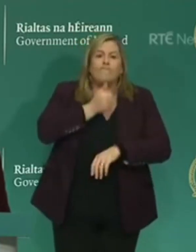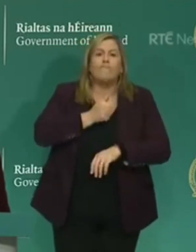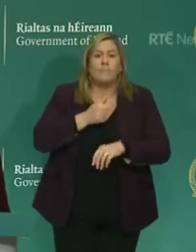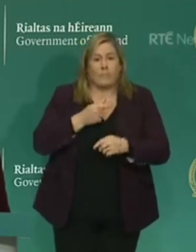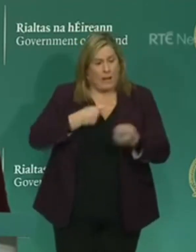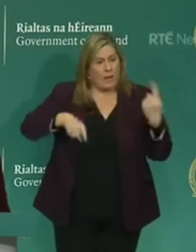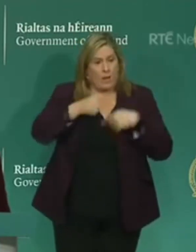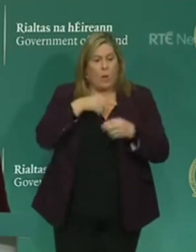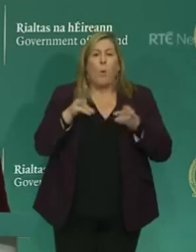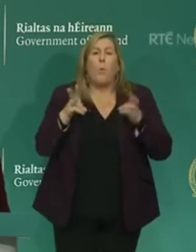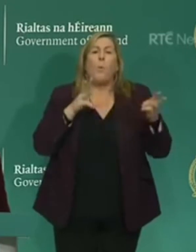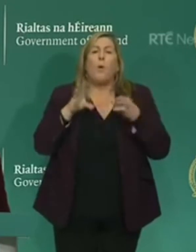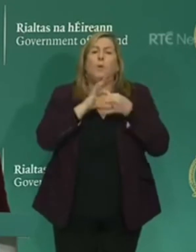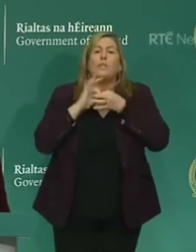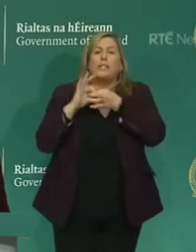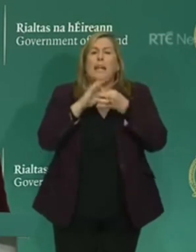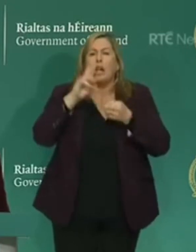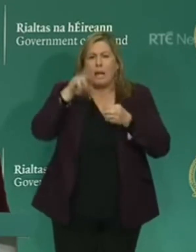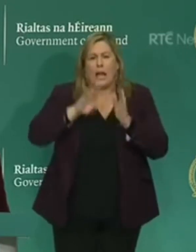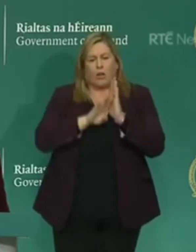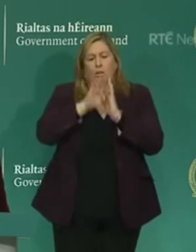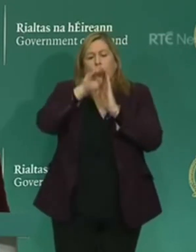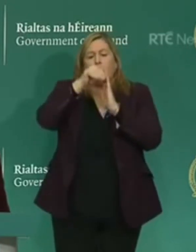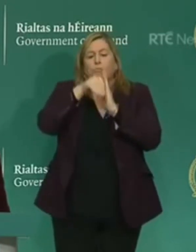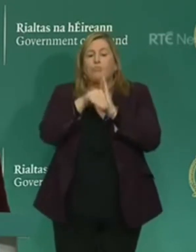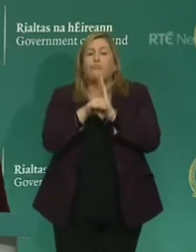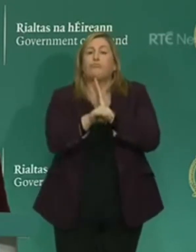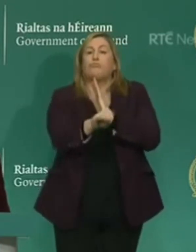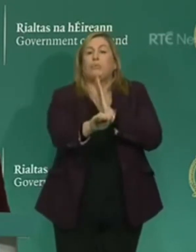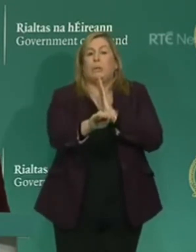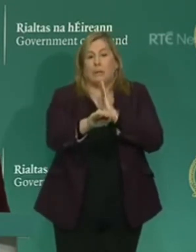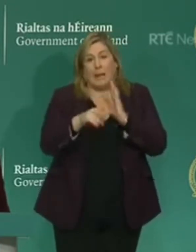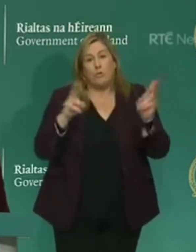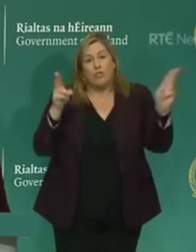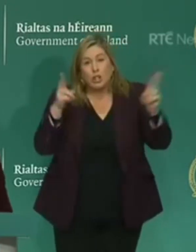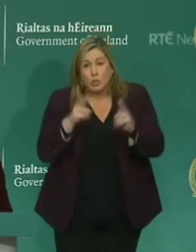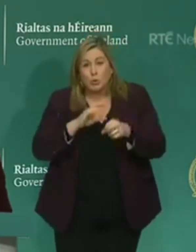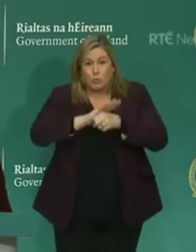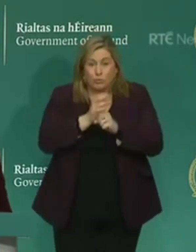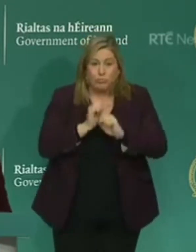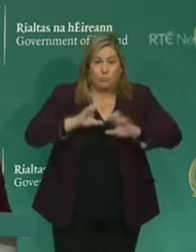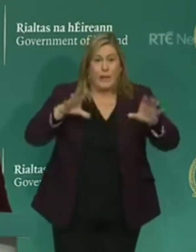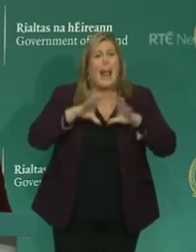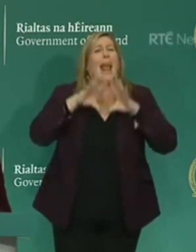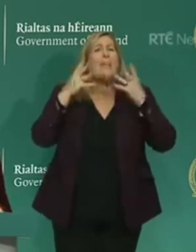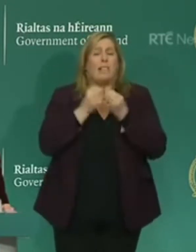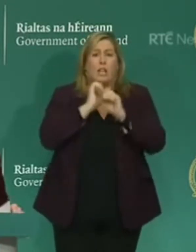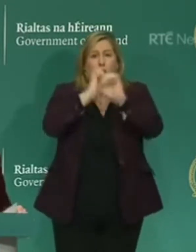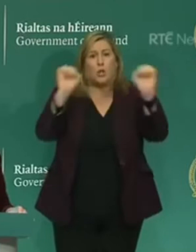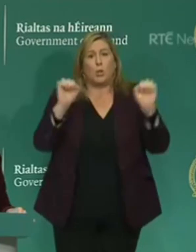the curve and reduce the spread of COVID-19. Everything you are doing is saving lives.